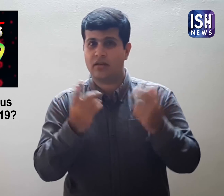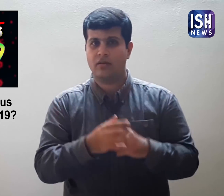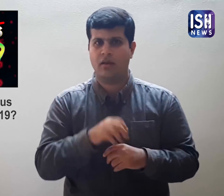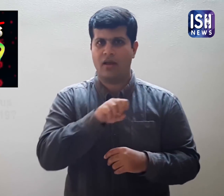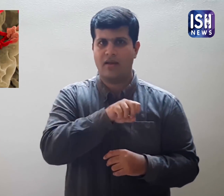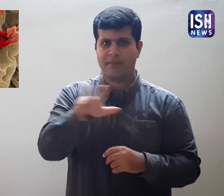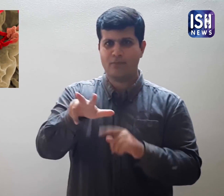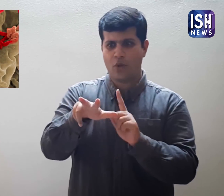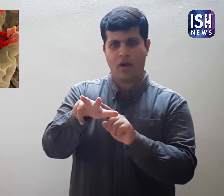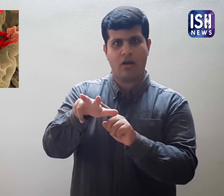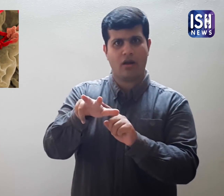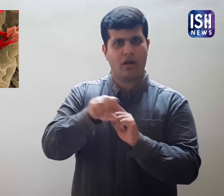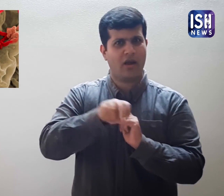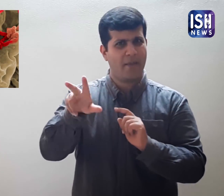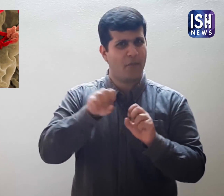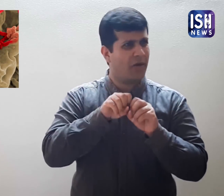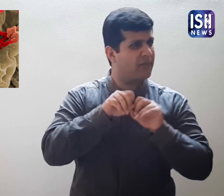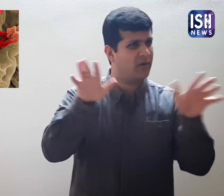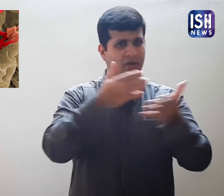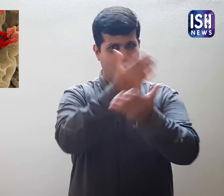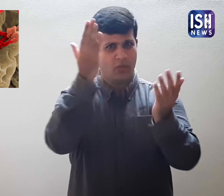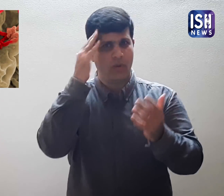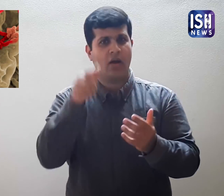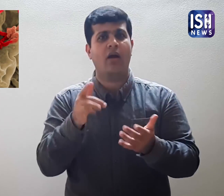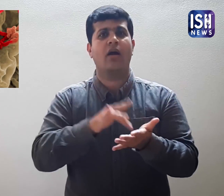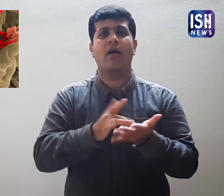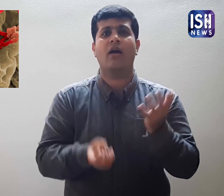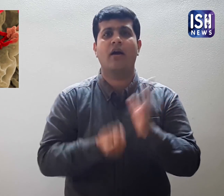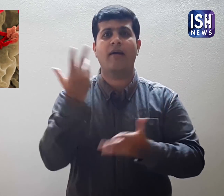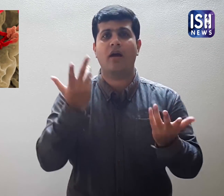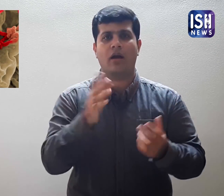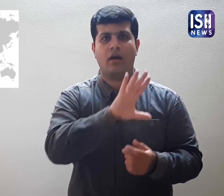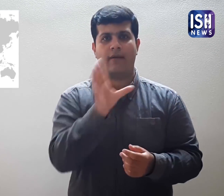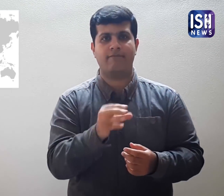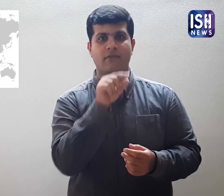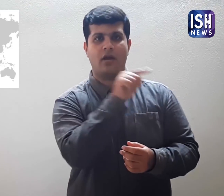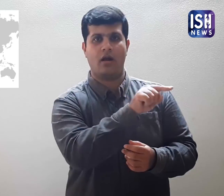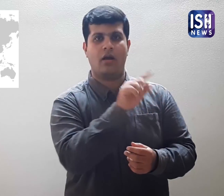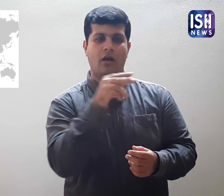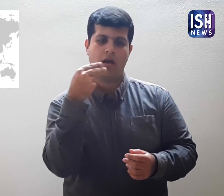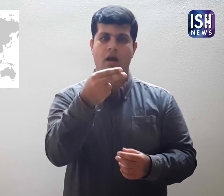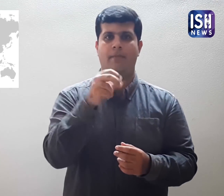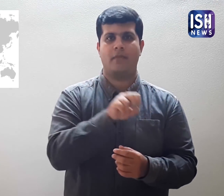Similarly, even the disease Ebola was named after a place in Africa where it originated.